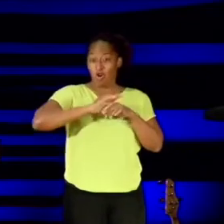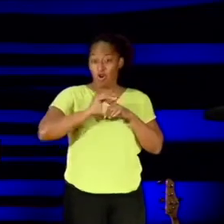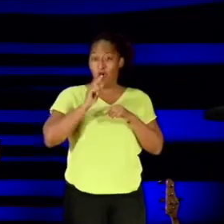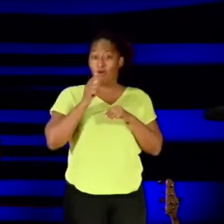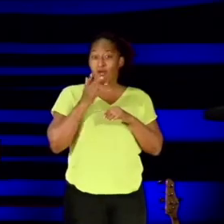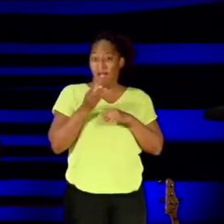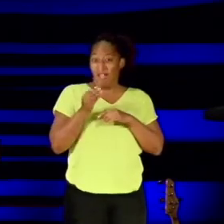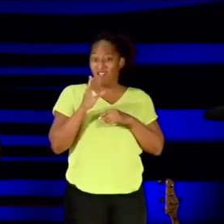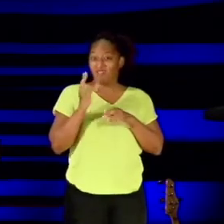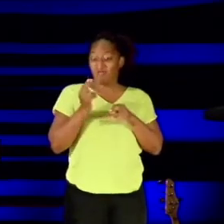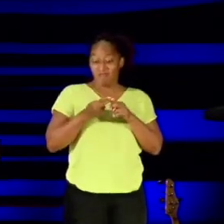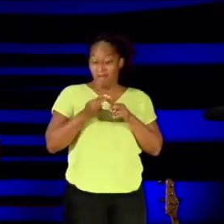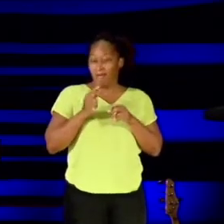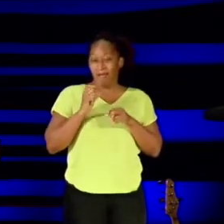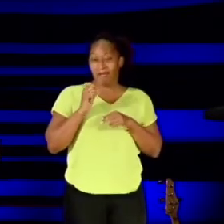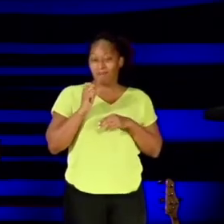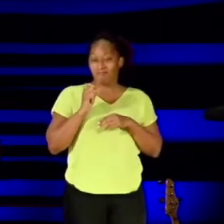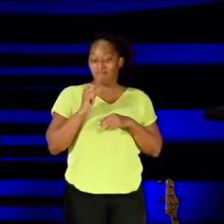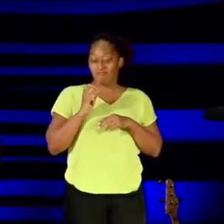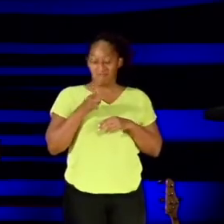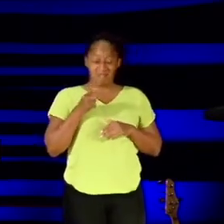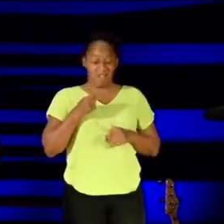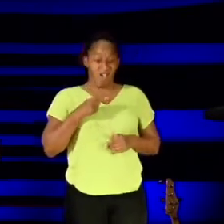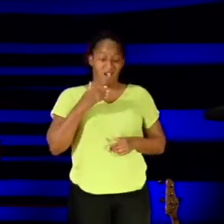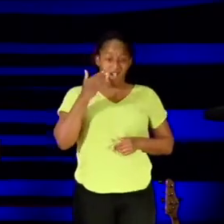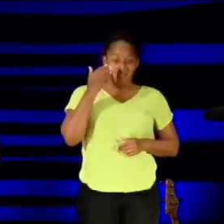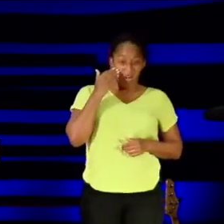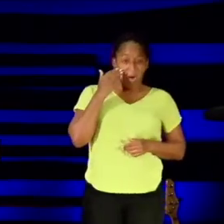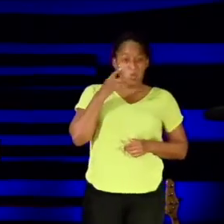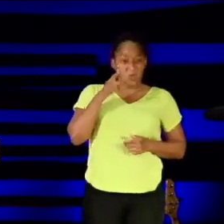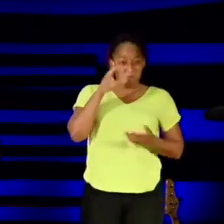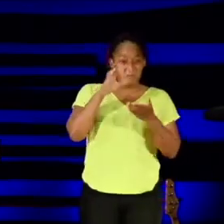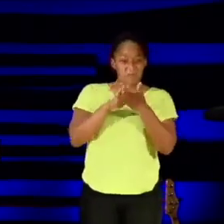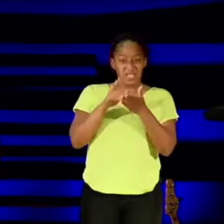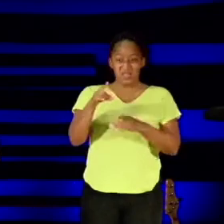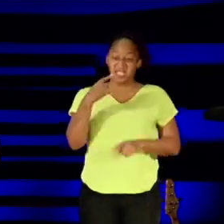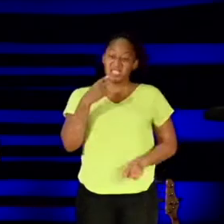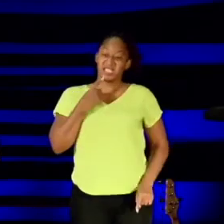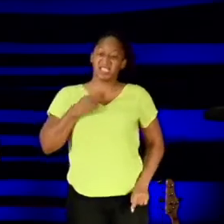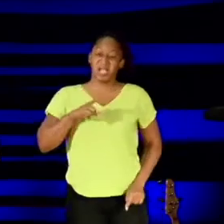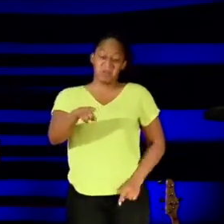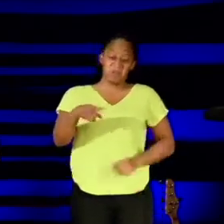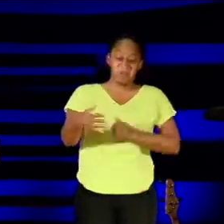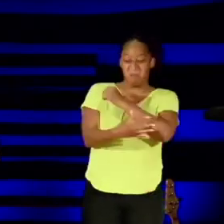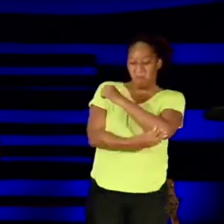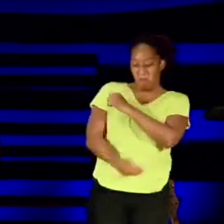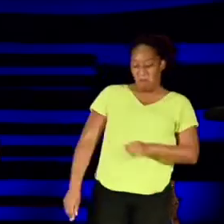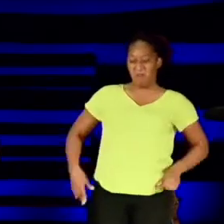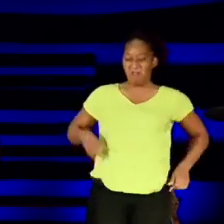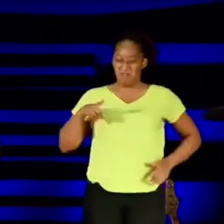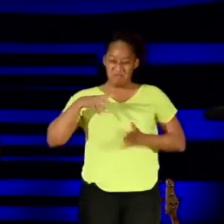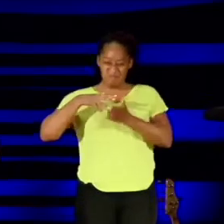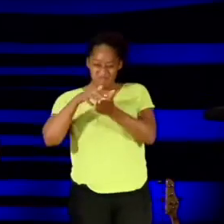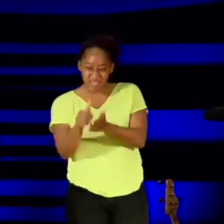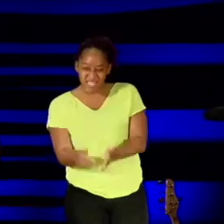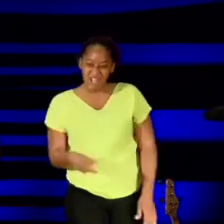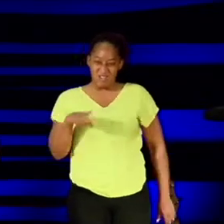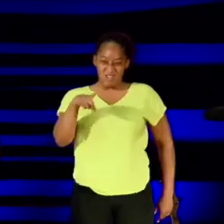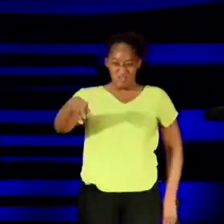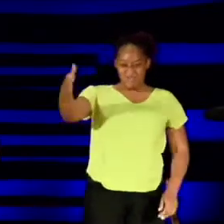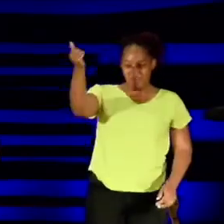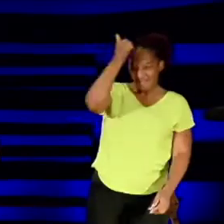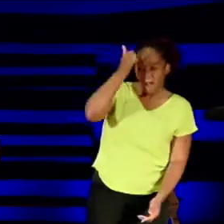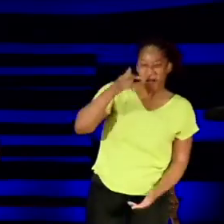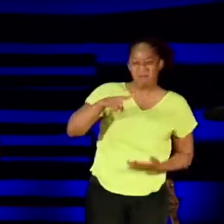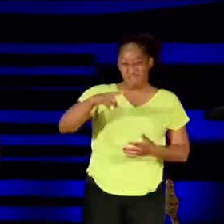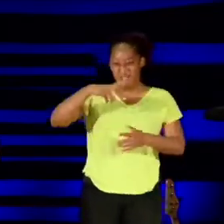down? Come on, you know how he does. Knowing good and well you're a believer, he'll call you poor. He'll call you weak. He'll call you dumb. He'll